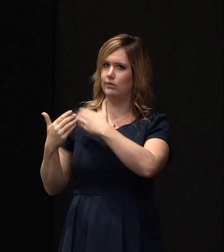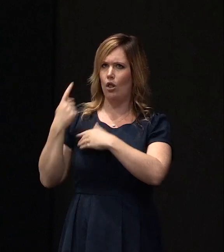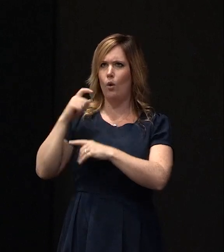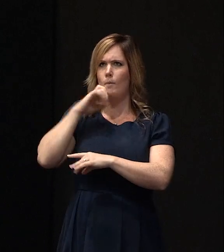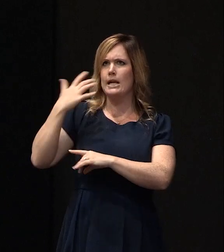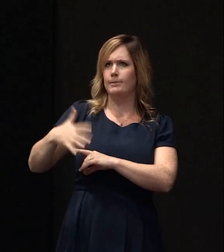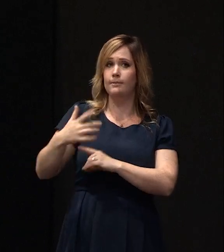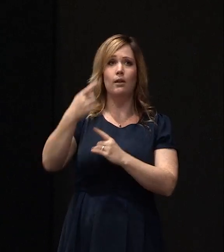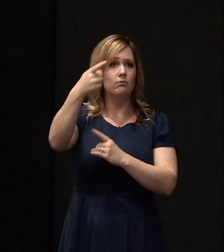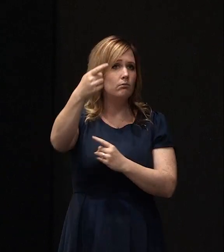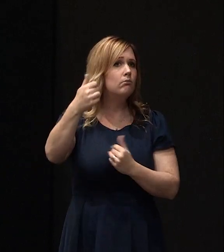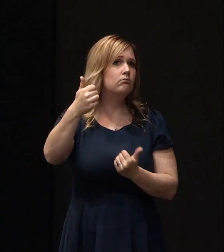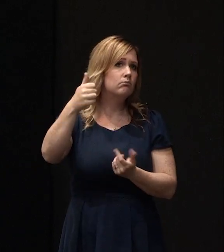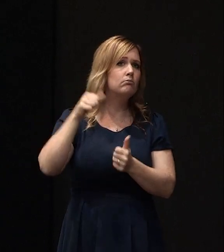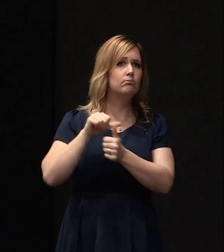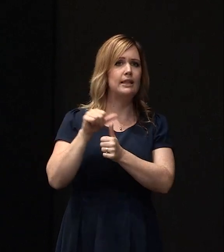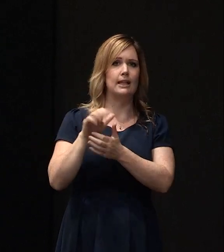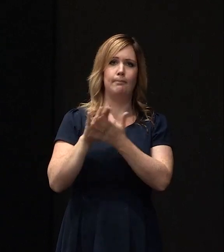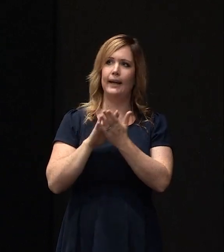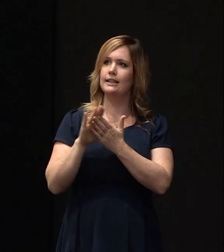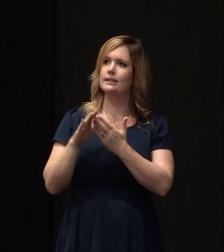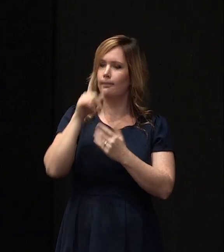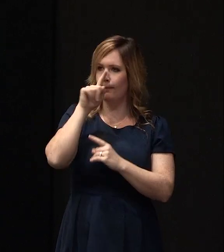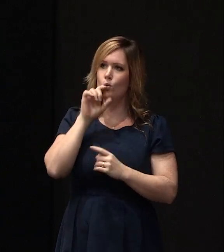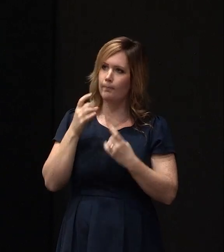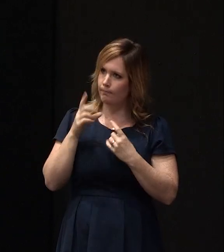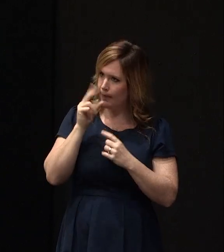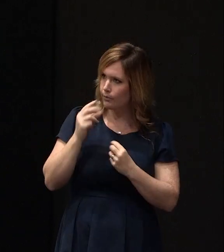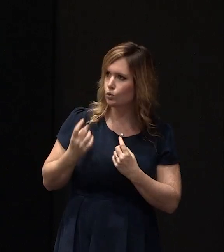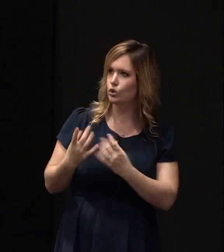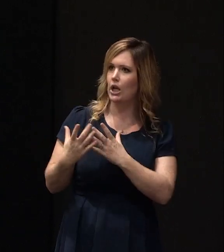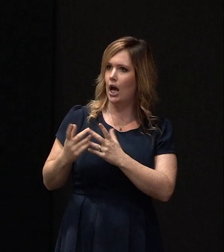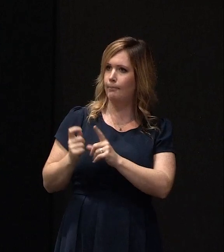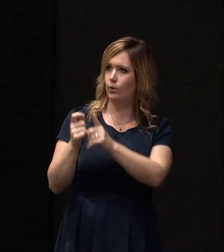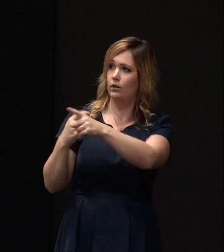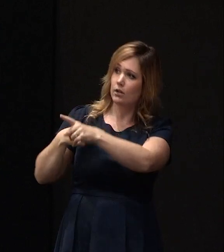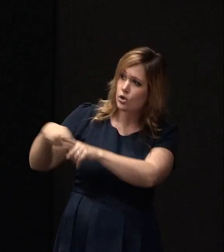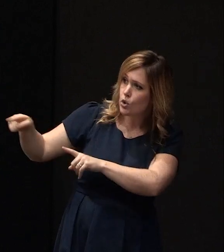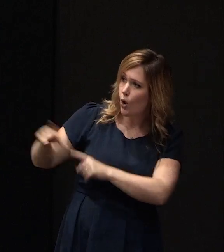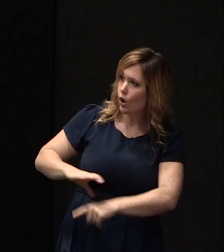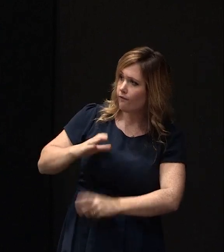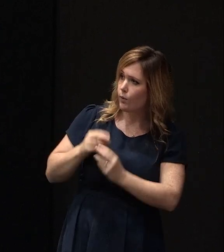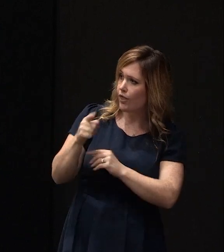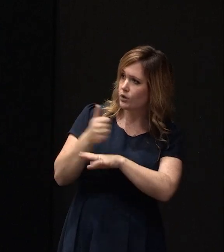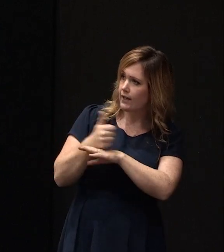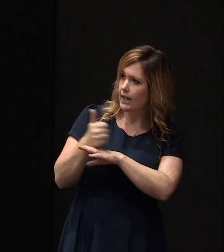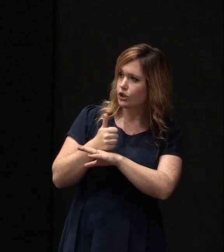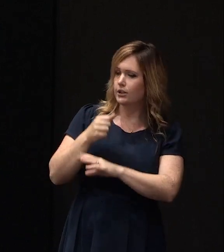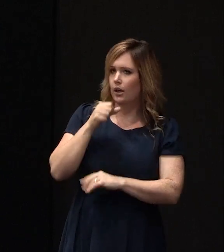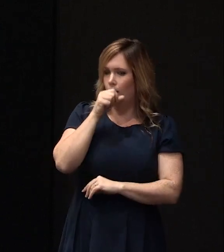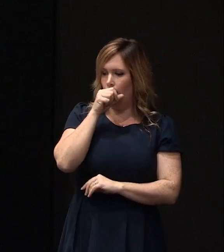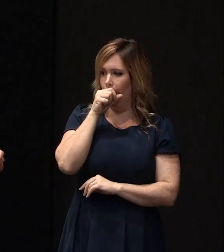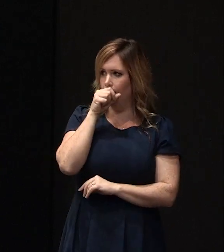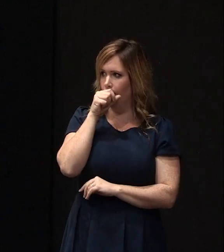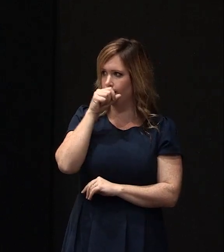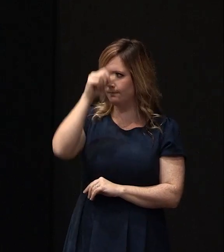And that's going to allow, you know, a lot of rebuilding to happen. So I think you're all confident in those foundations? Yeah, I would just add that there's actually a range of